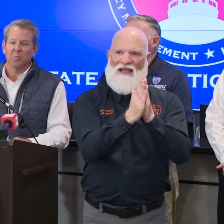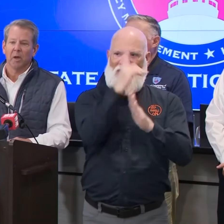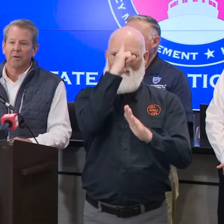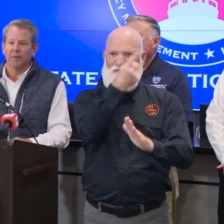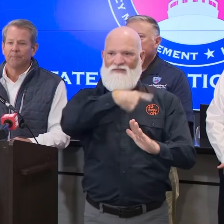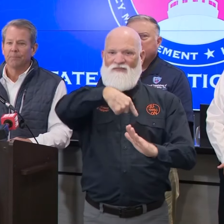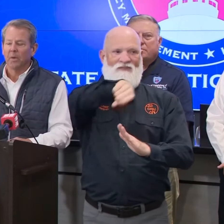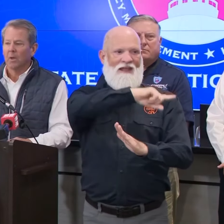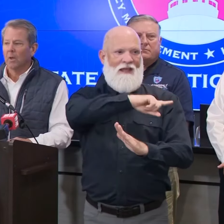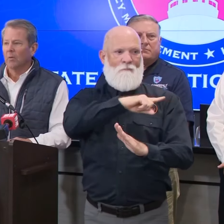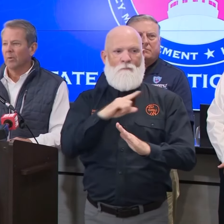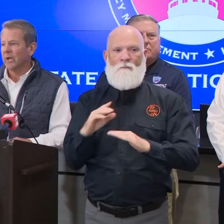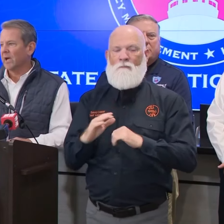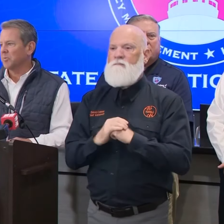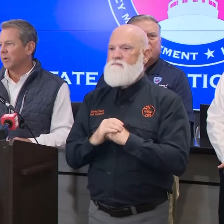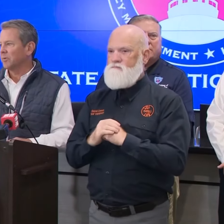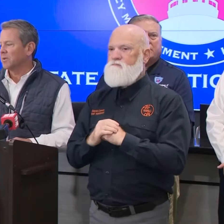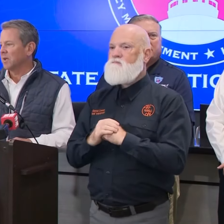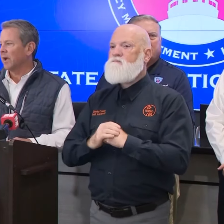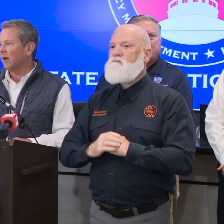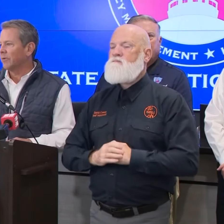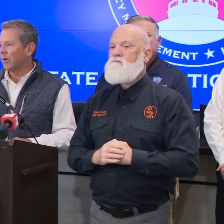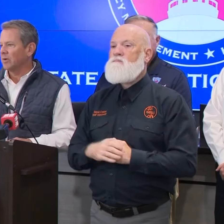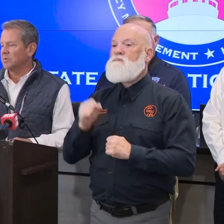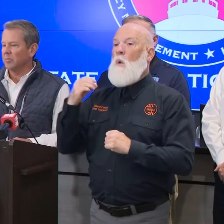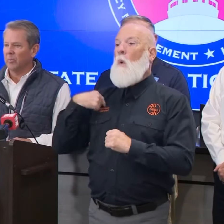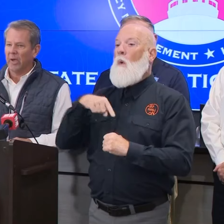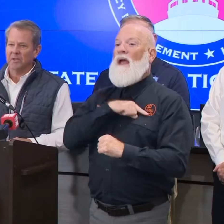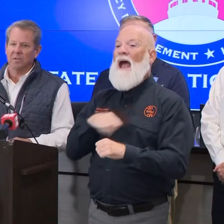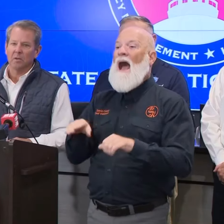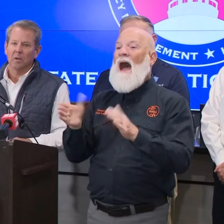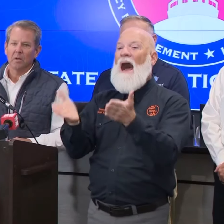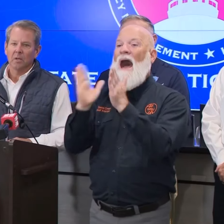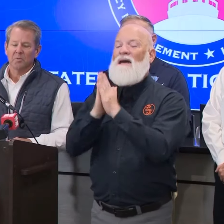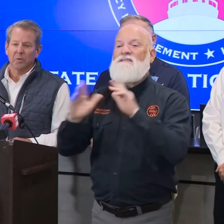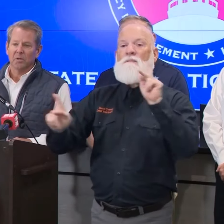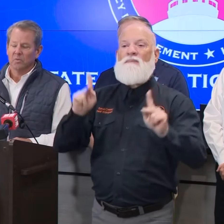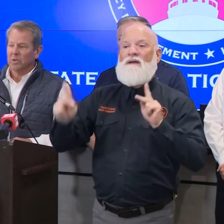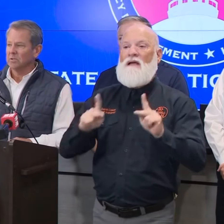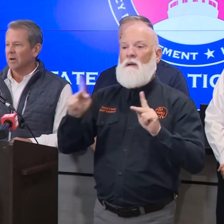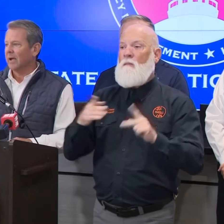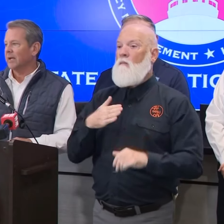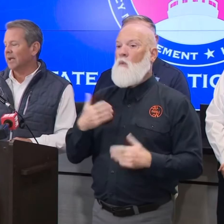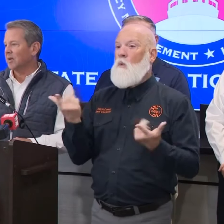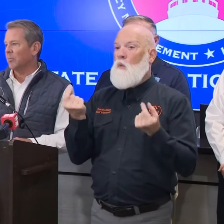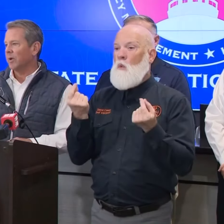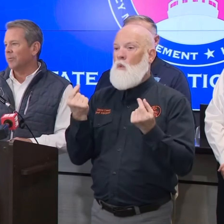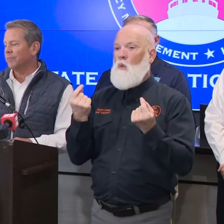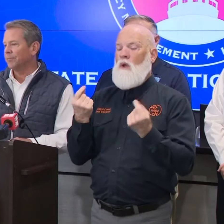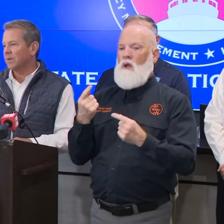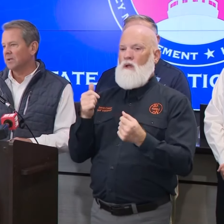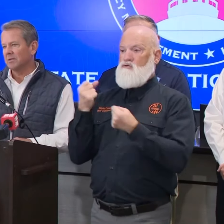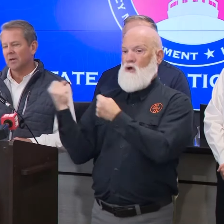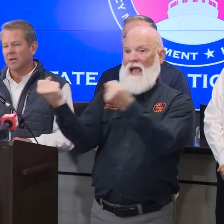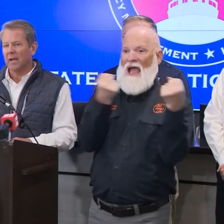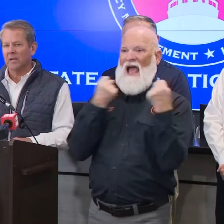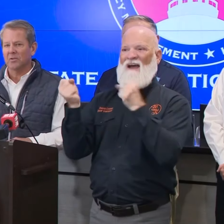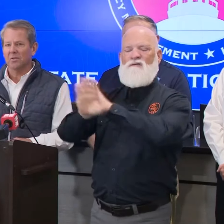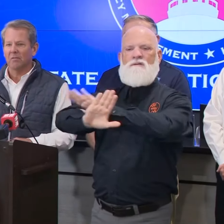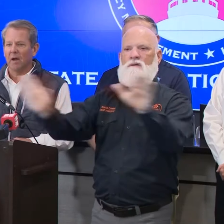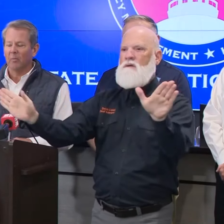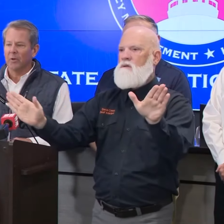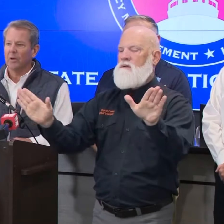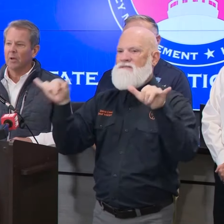first responder. When we ask people to stay off the roads and be patient, it's because we are trying to get to people. It is a very